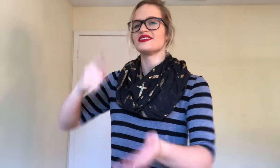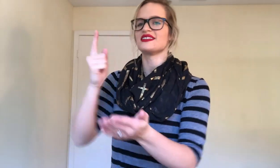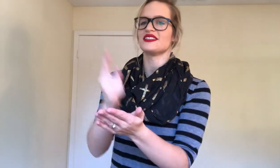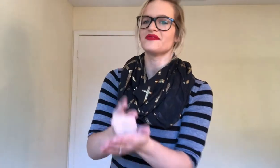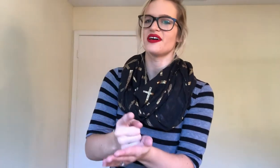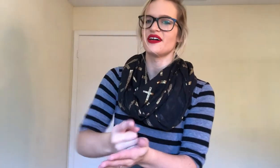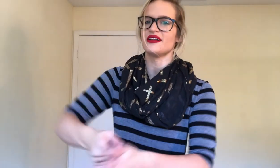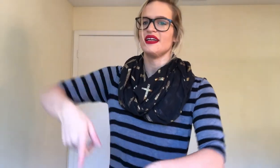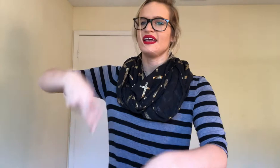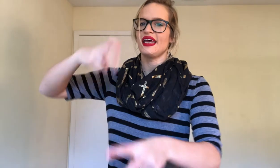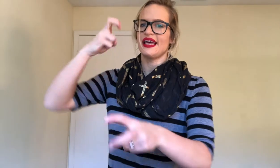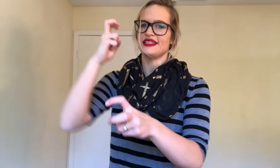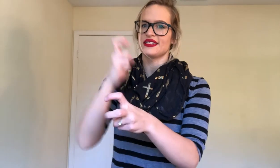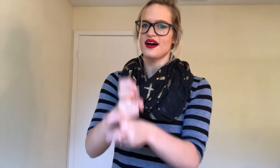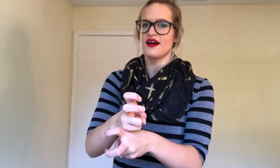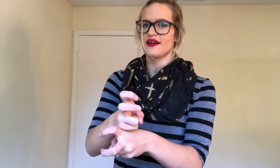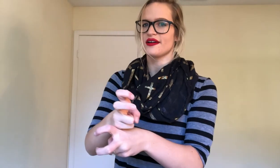Could still fall as hard.